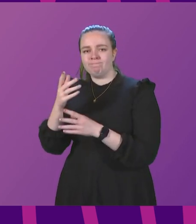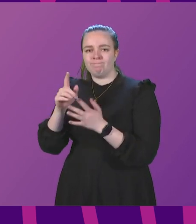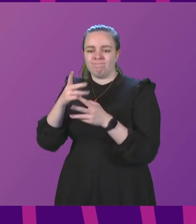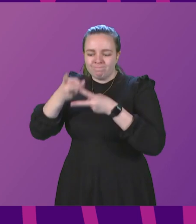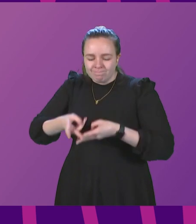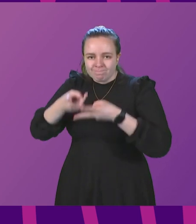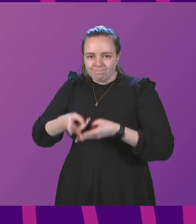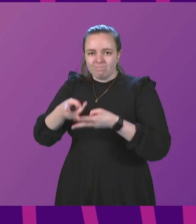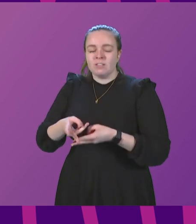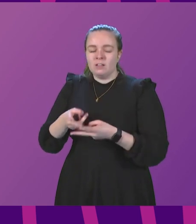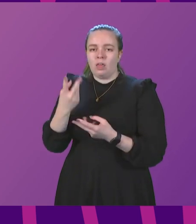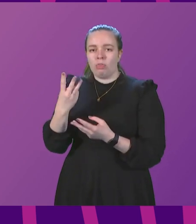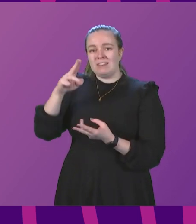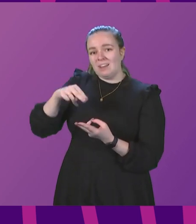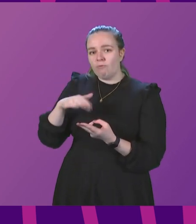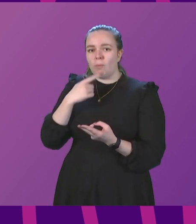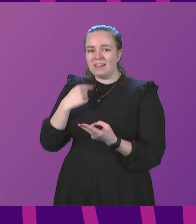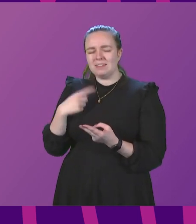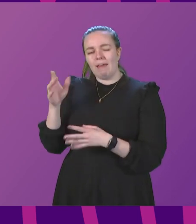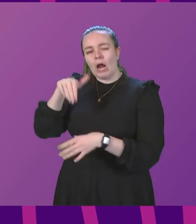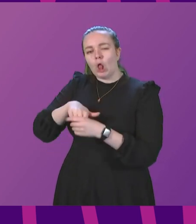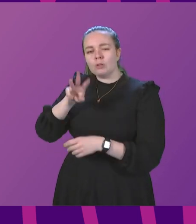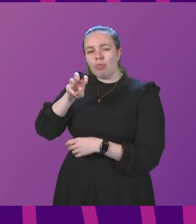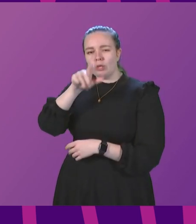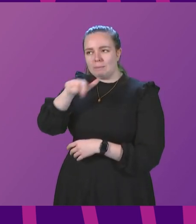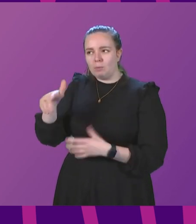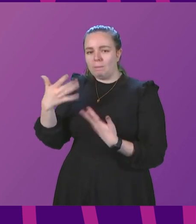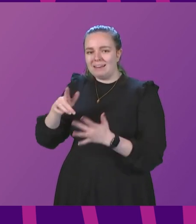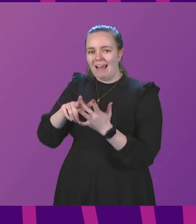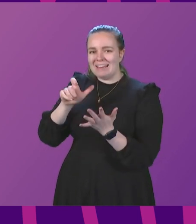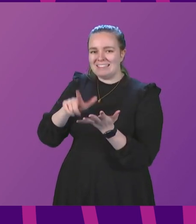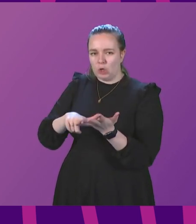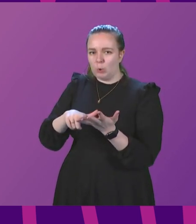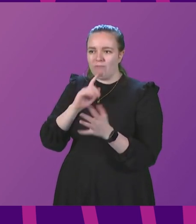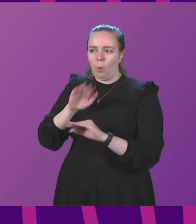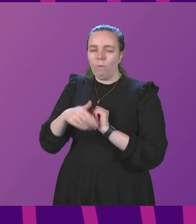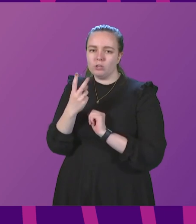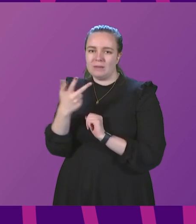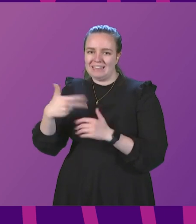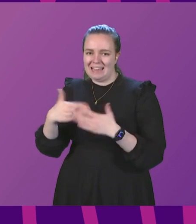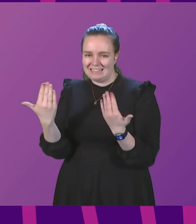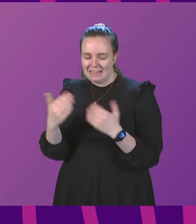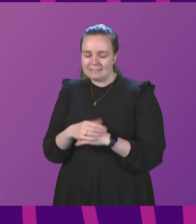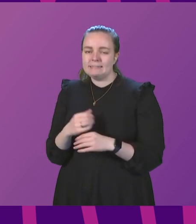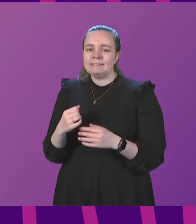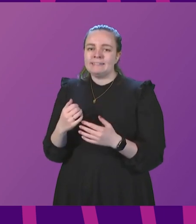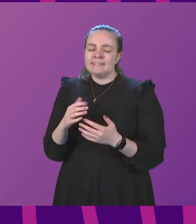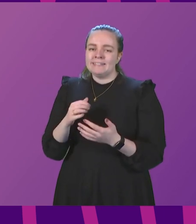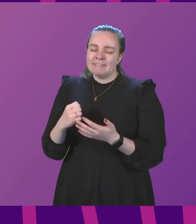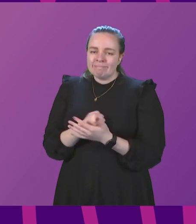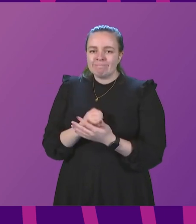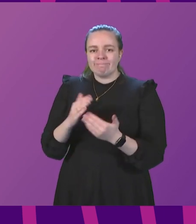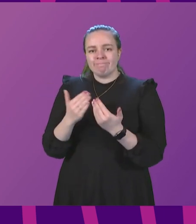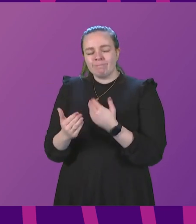three fewer than yesterday, and this includes 13 patients who have been in ICU for more than 28 days. Sadly, a further 30